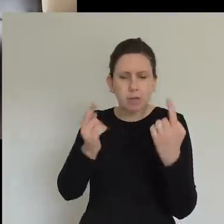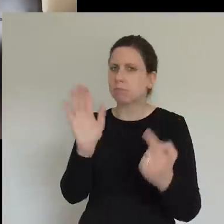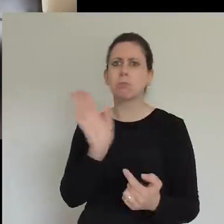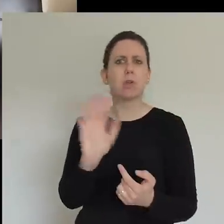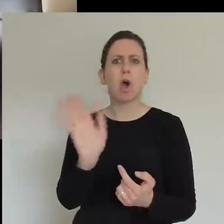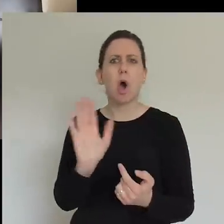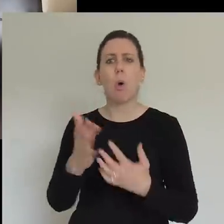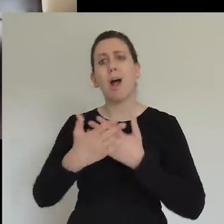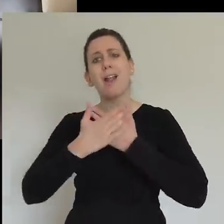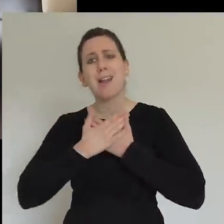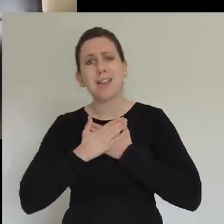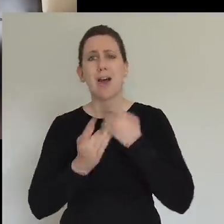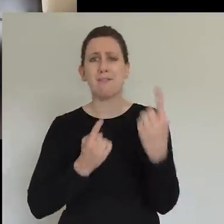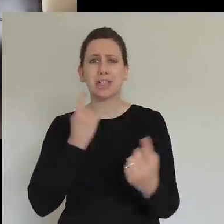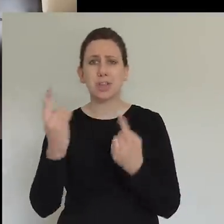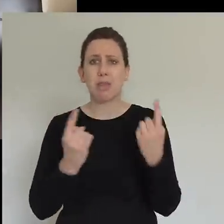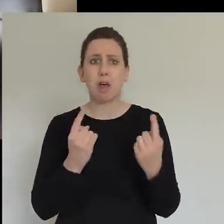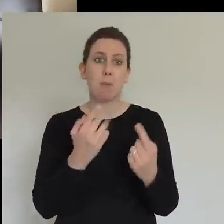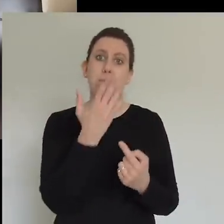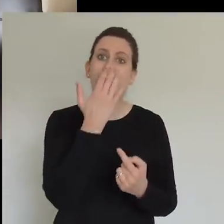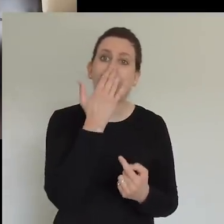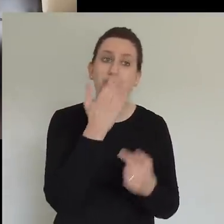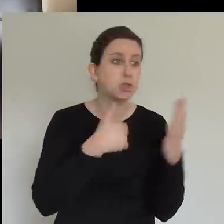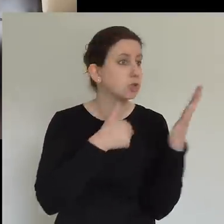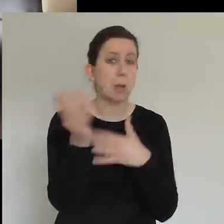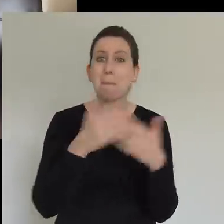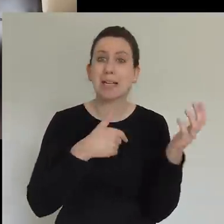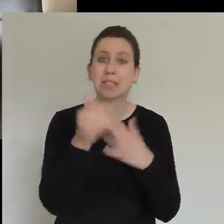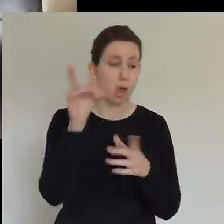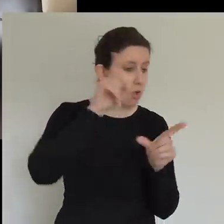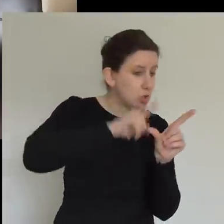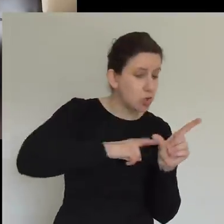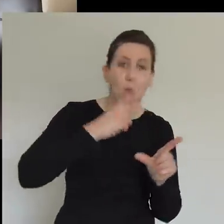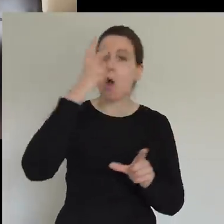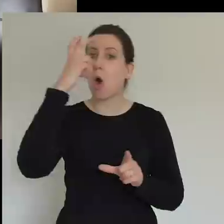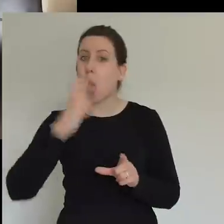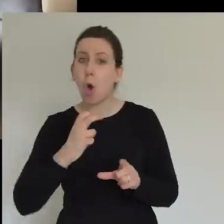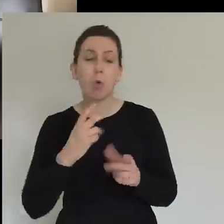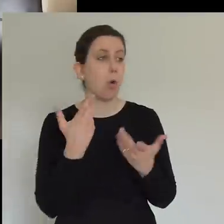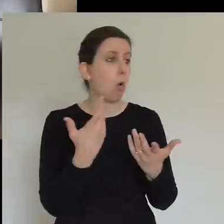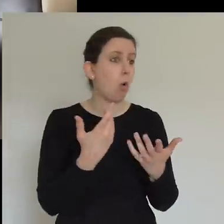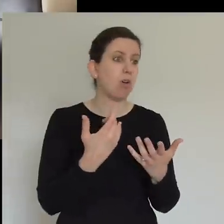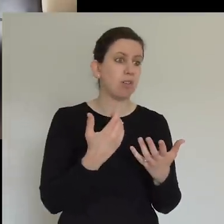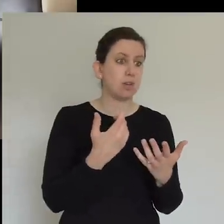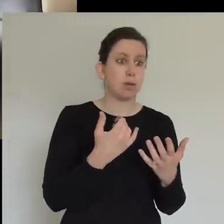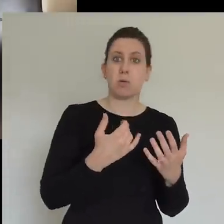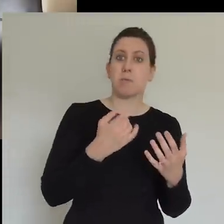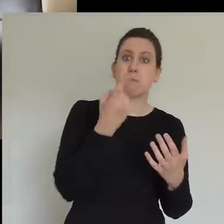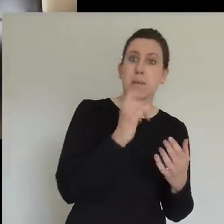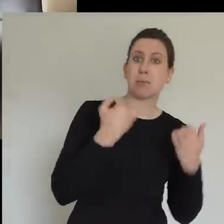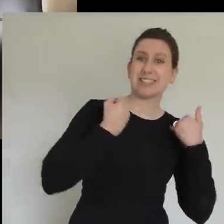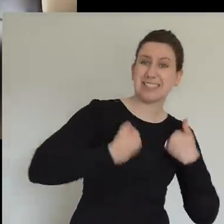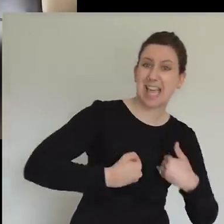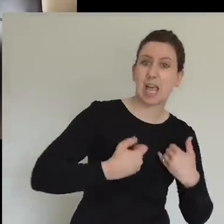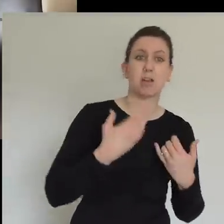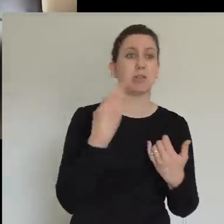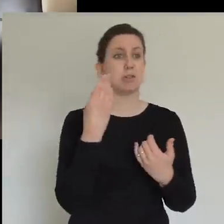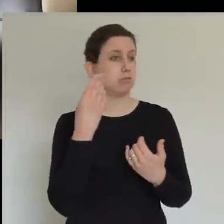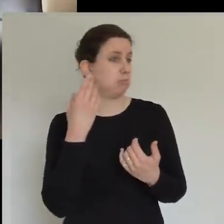age, no matter whether there was somebody who was ill, no matter whether there was somebody who was old, no matter what background somebody was from, they were